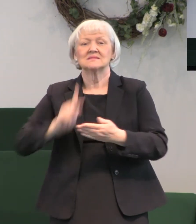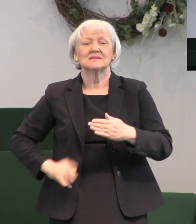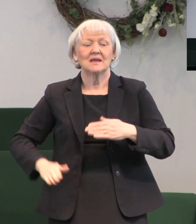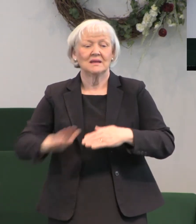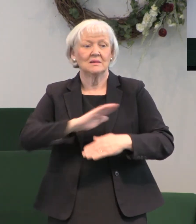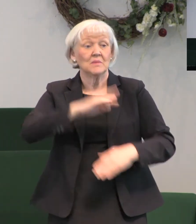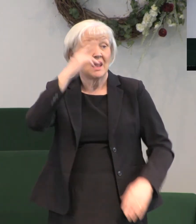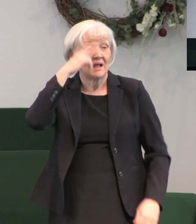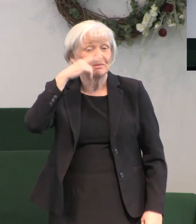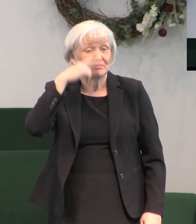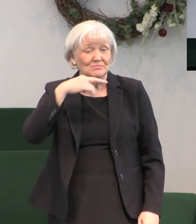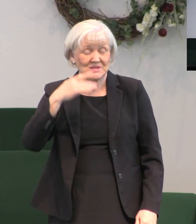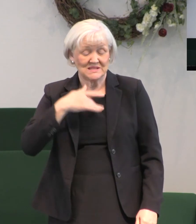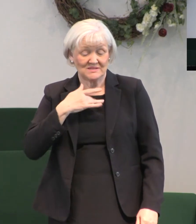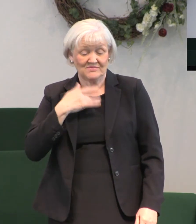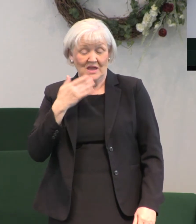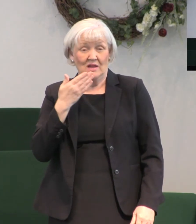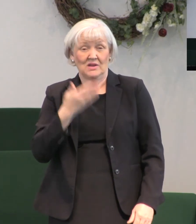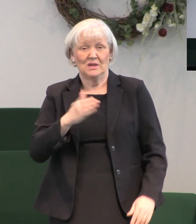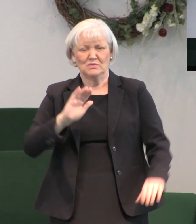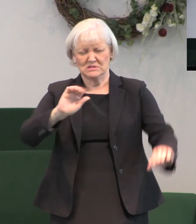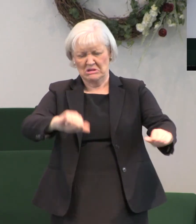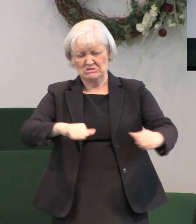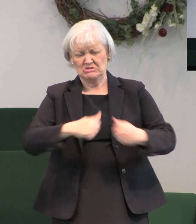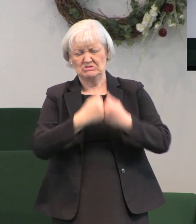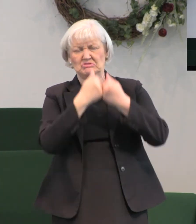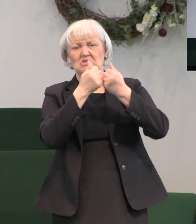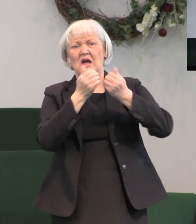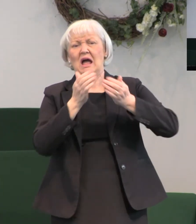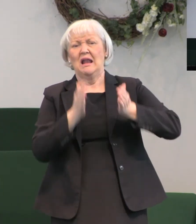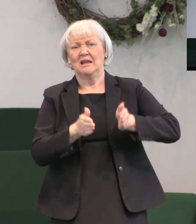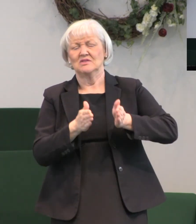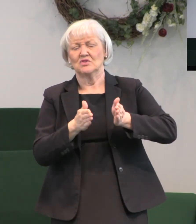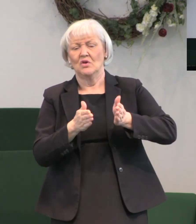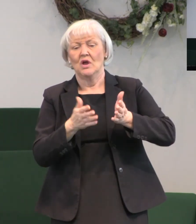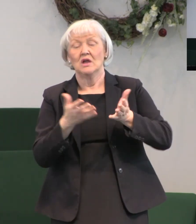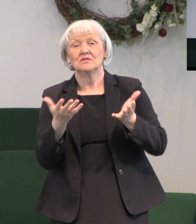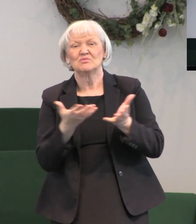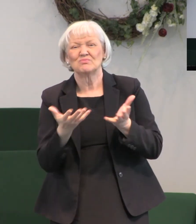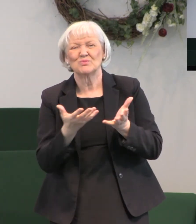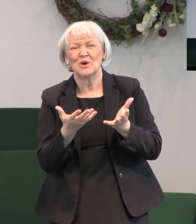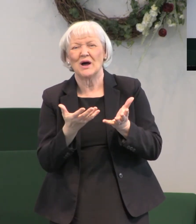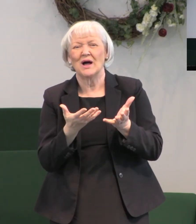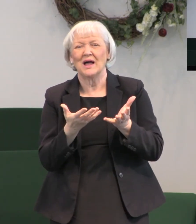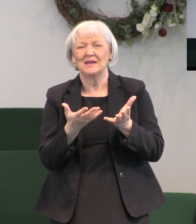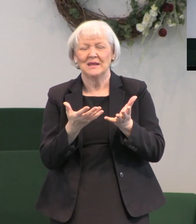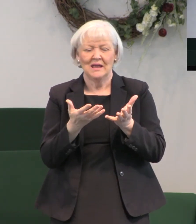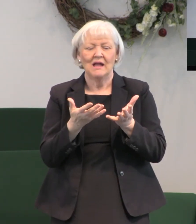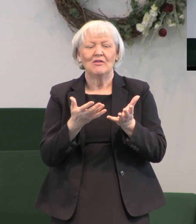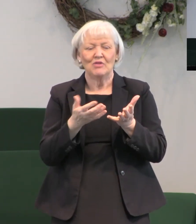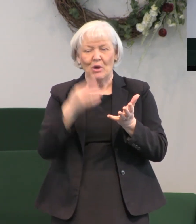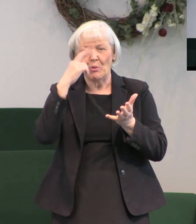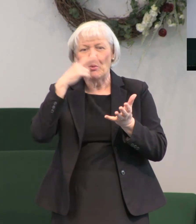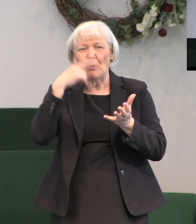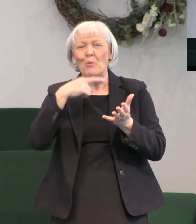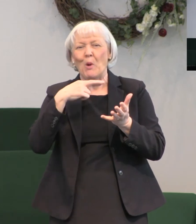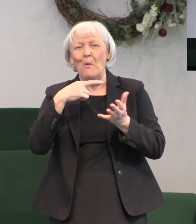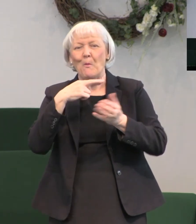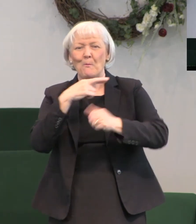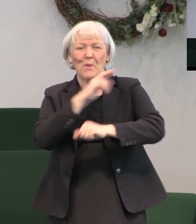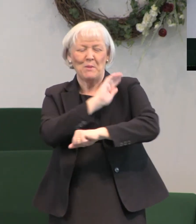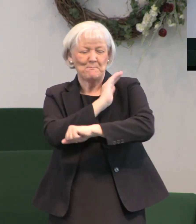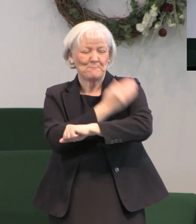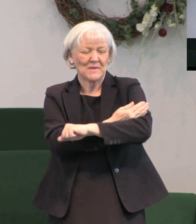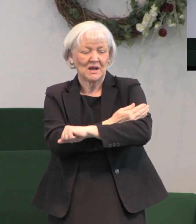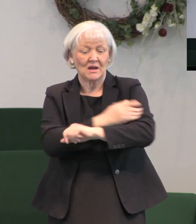considered Him a challenger to the power of Rome. But in any